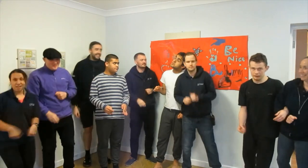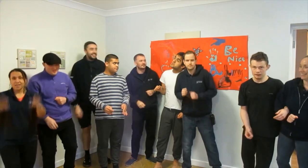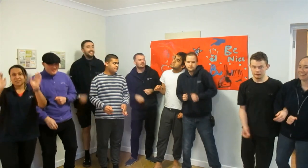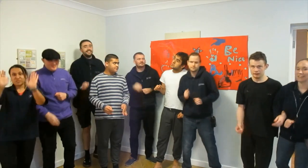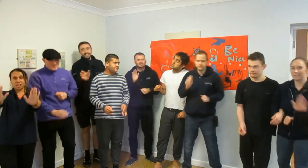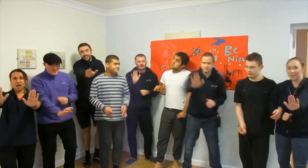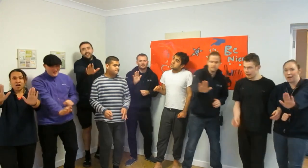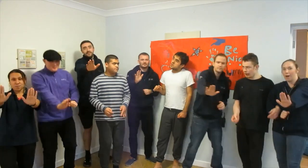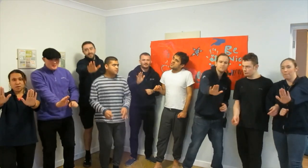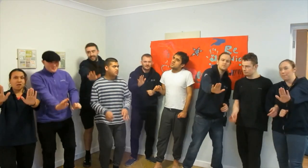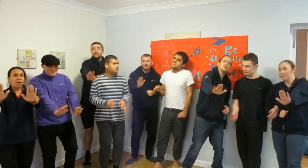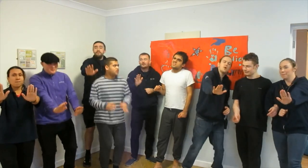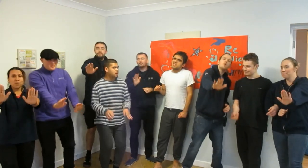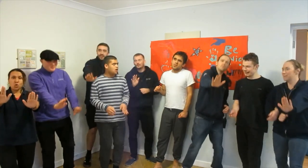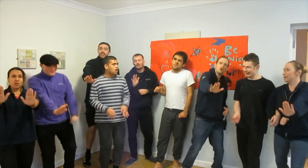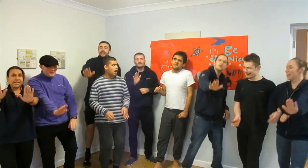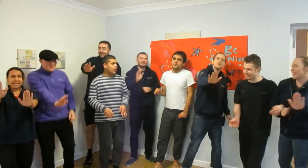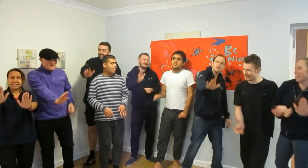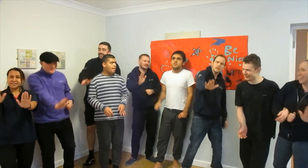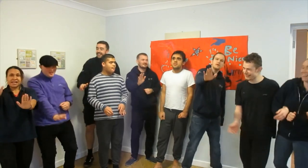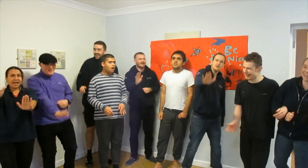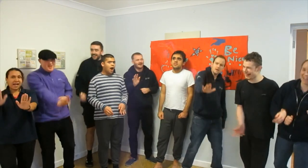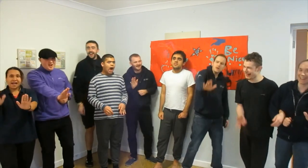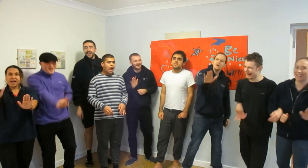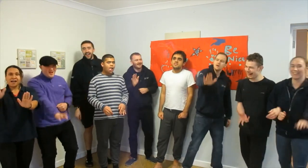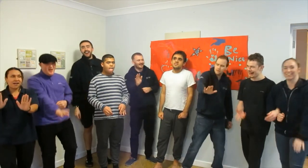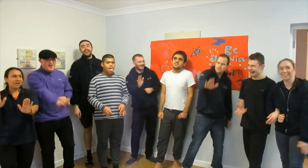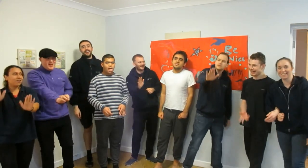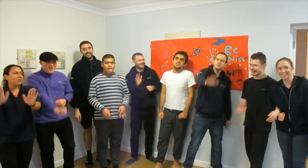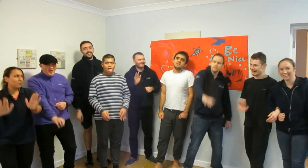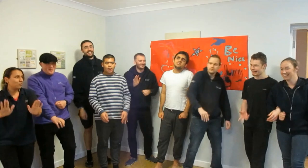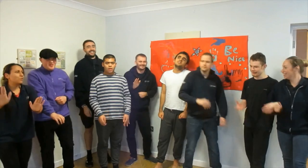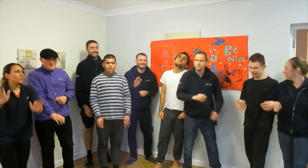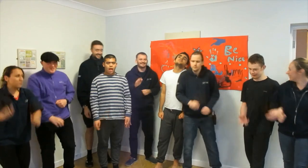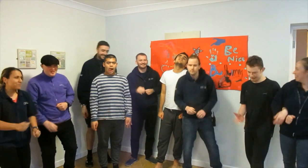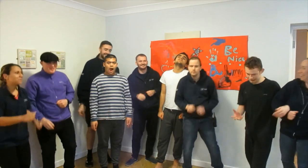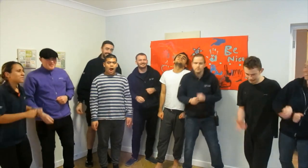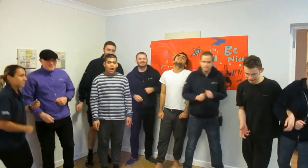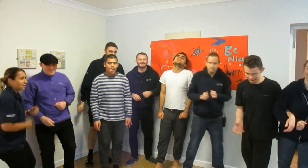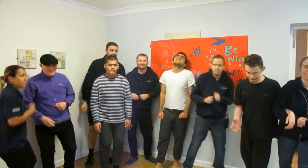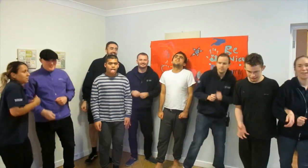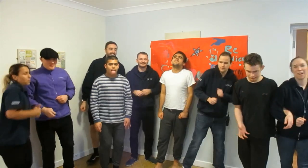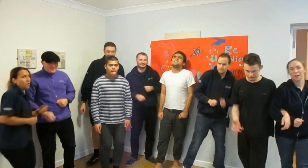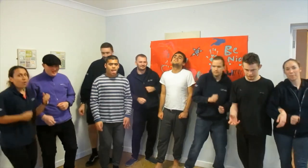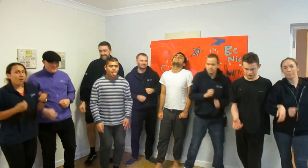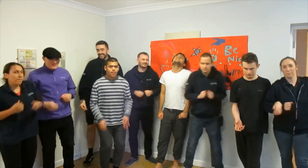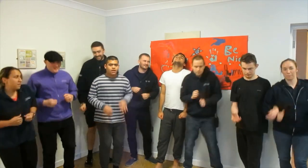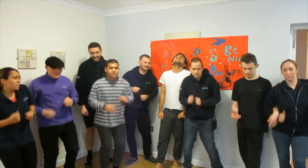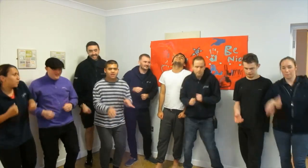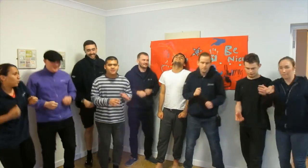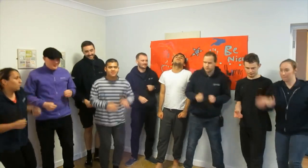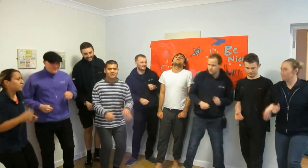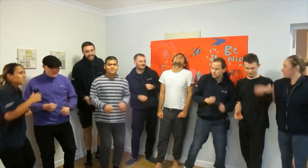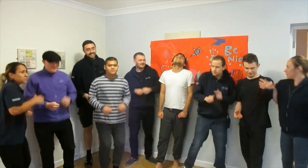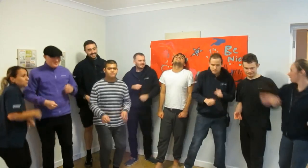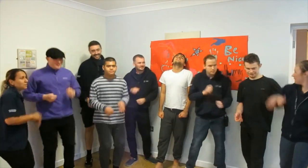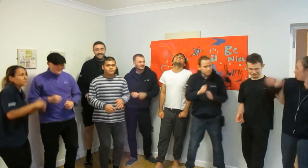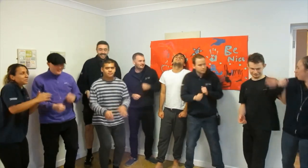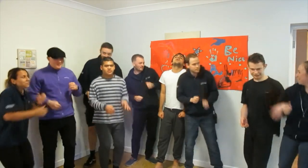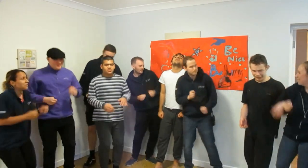together Stop bullying now Be kind to all people and show them